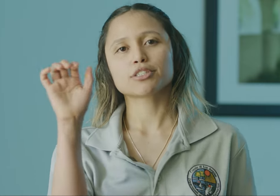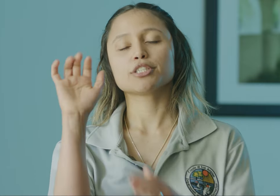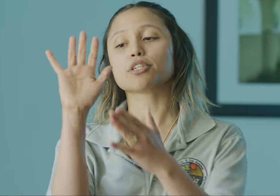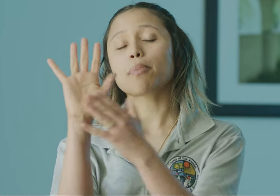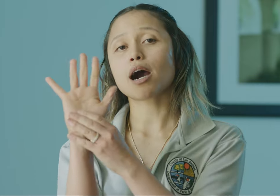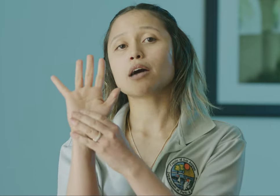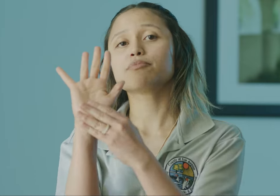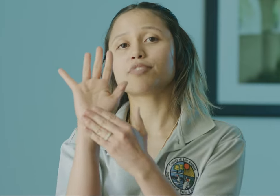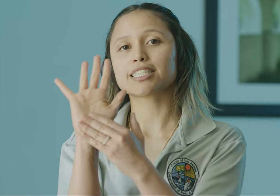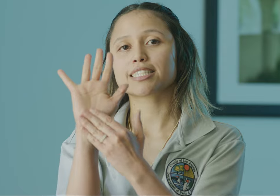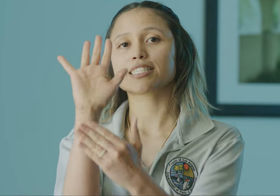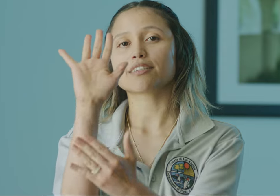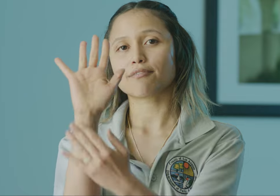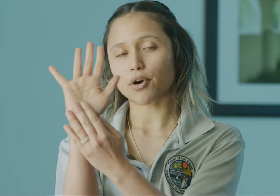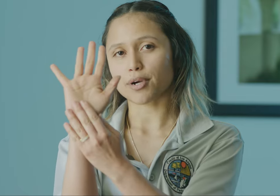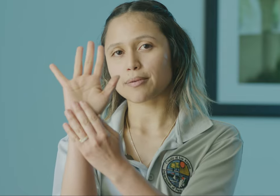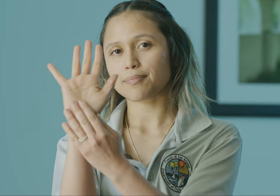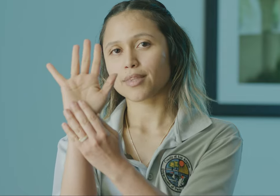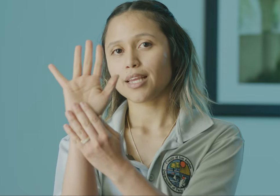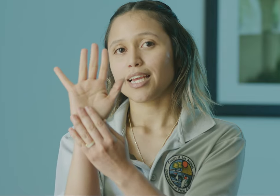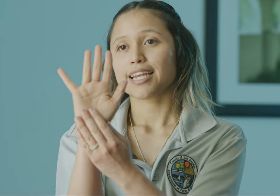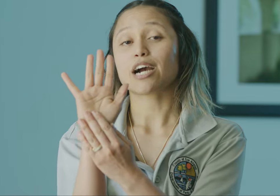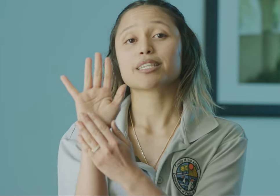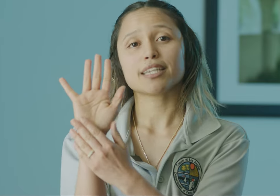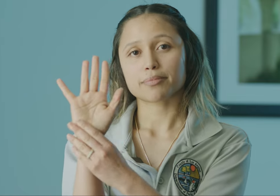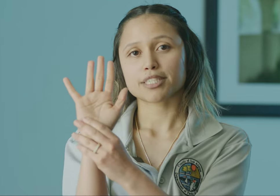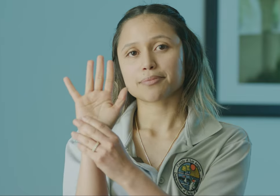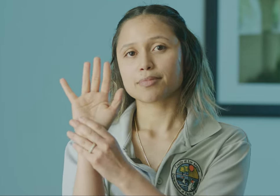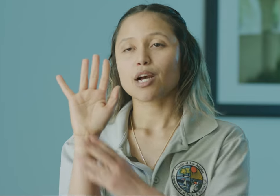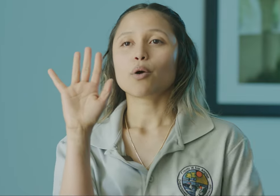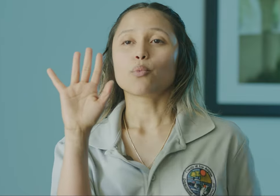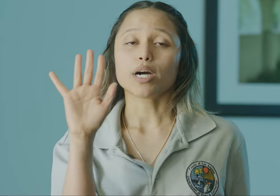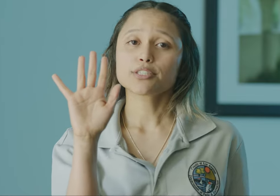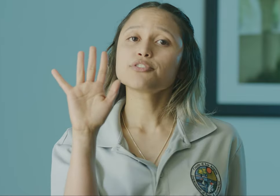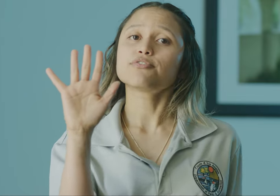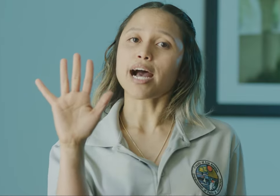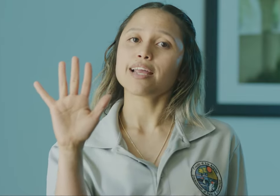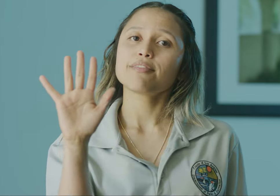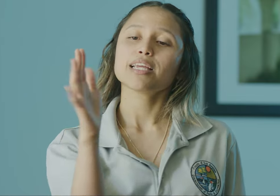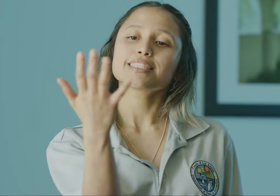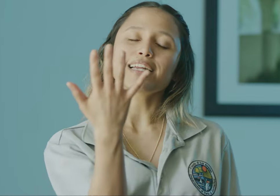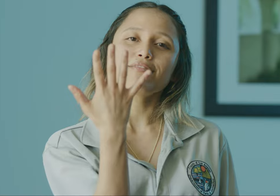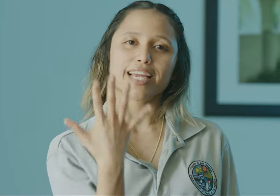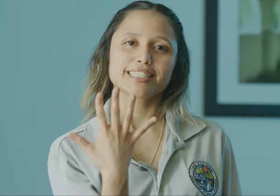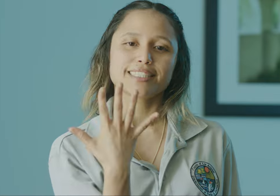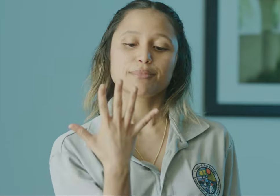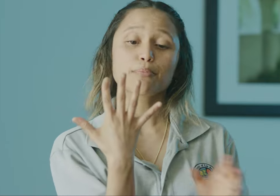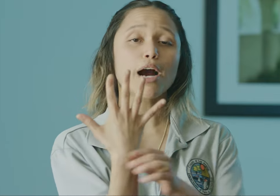you your palm faces forward. Now with numbers. One through five is going to face. Your palm